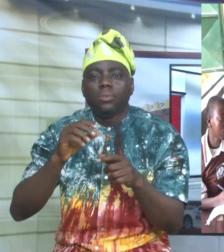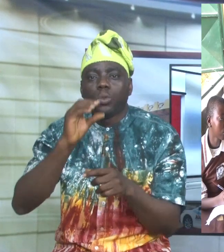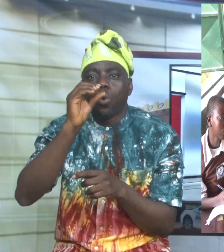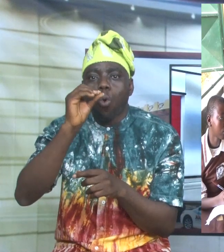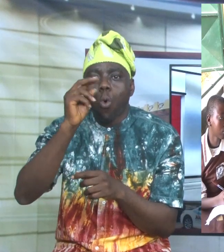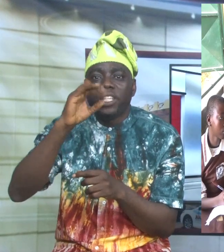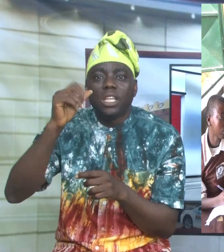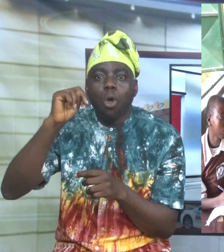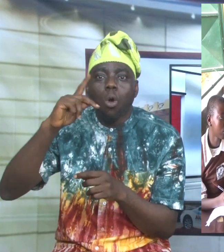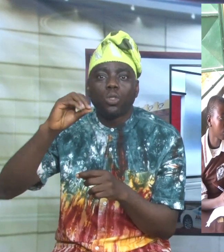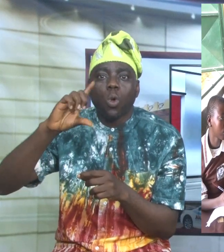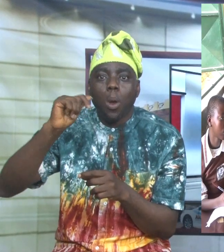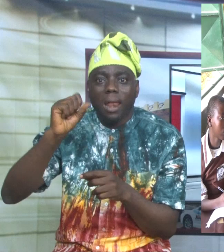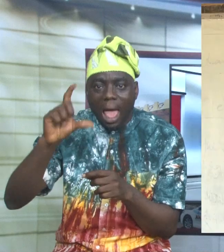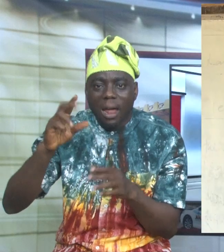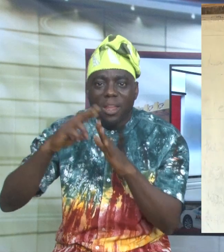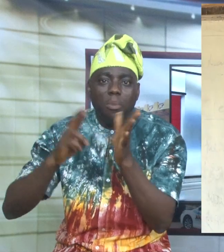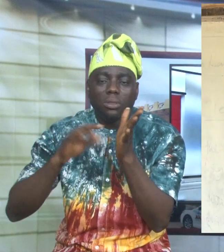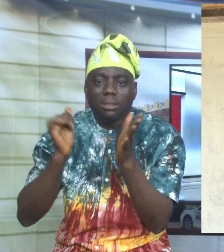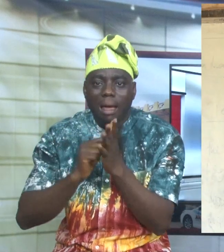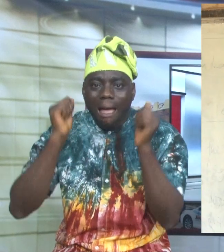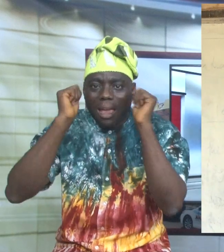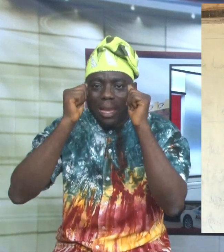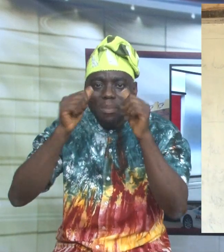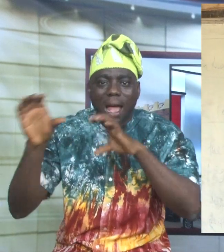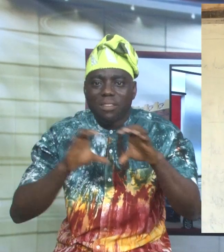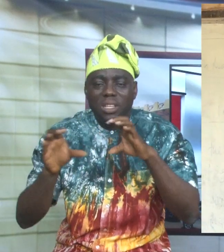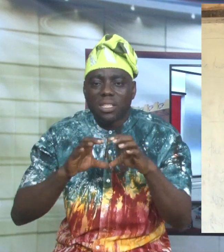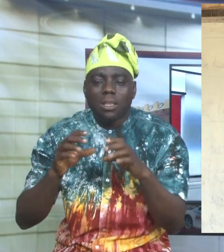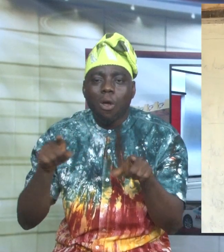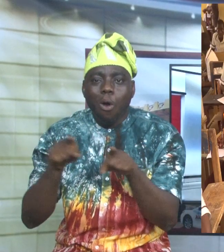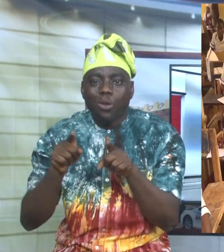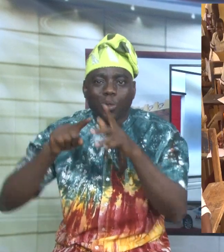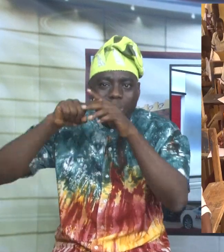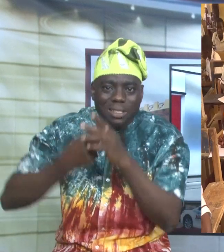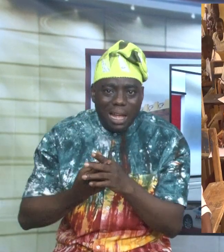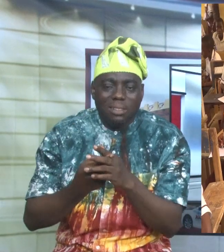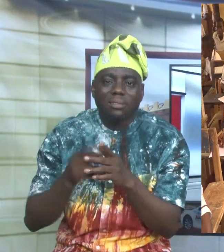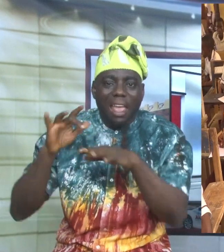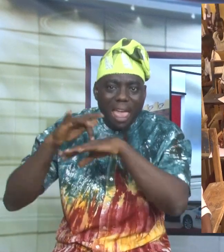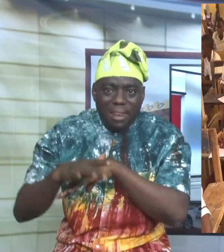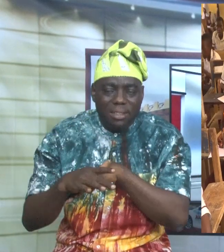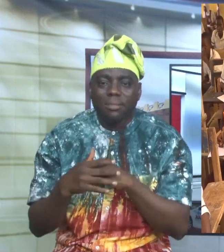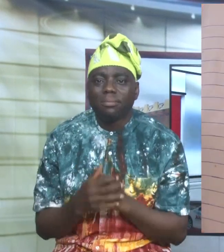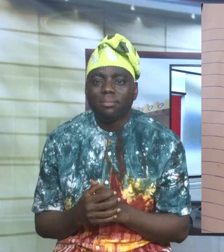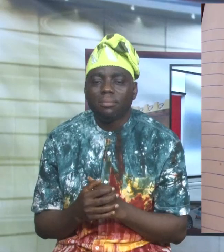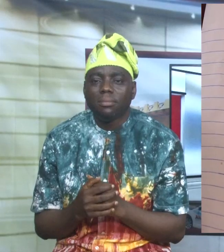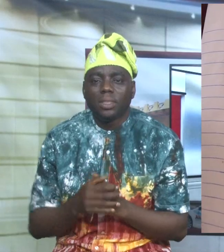Wuyinkosala Ojela Day reports that academic activities have also begun in earnest. The welcome test